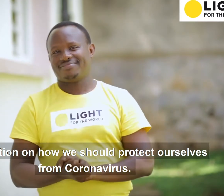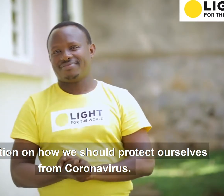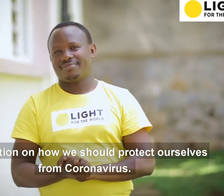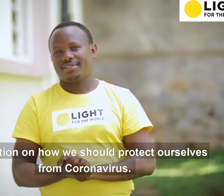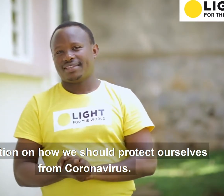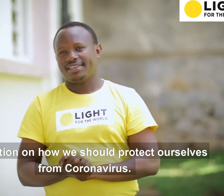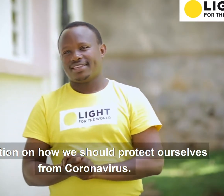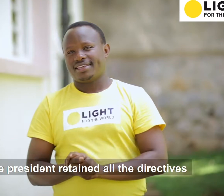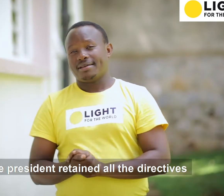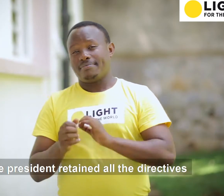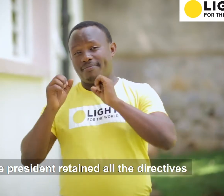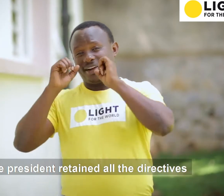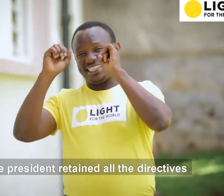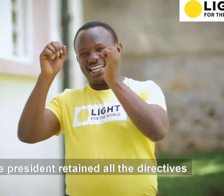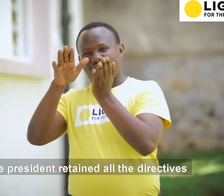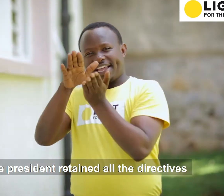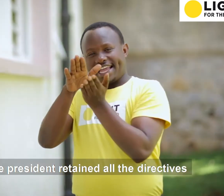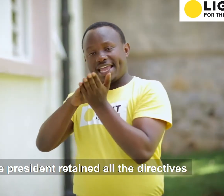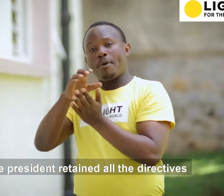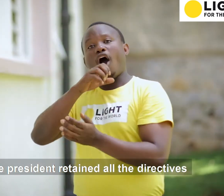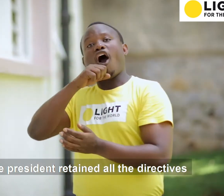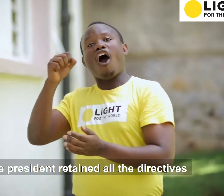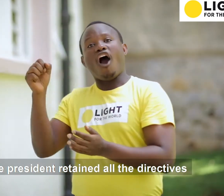The President retained all the directives.